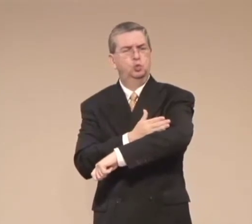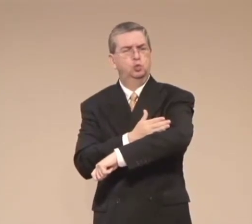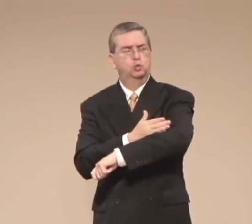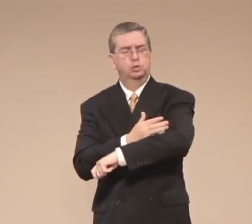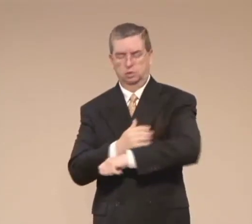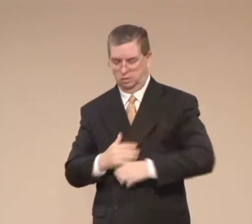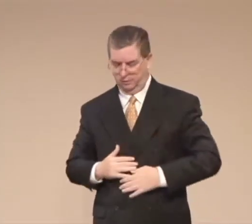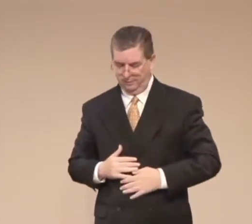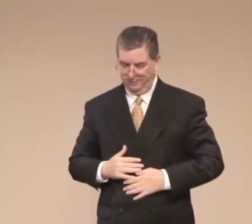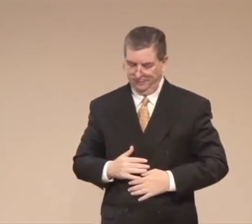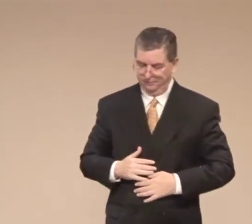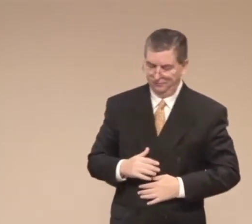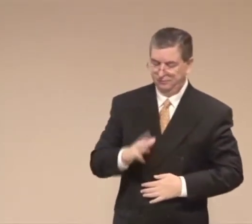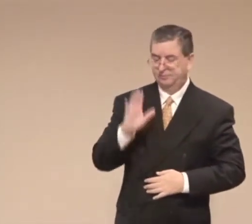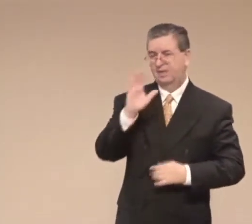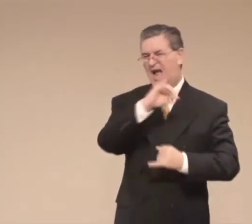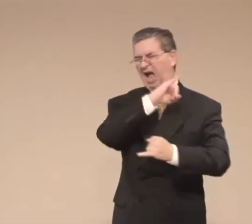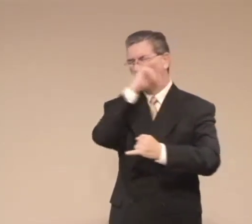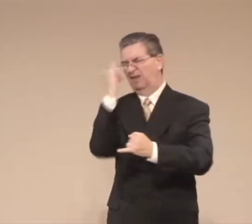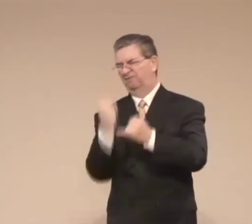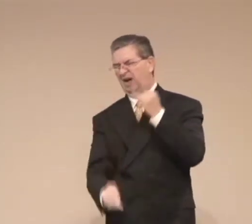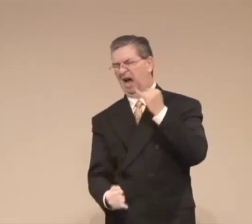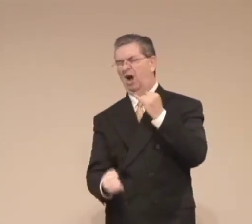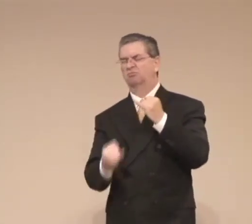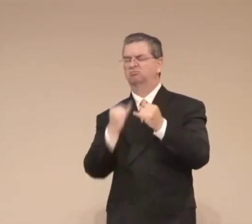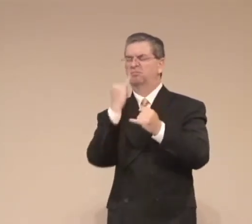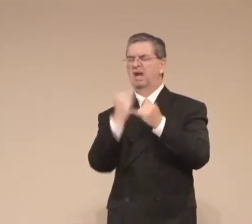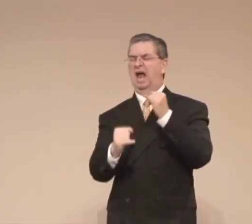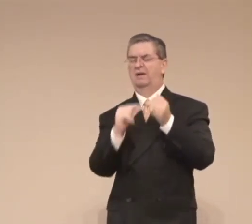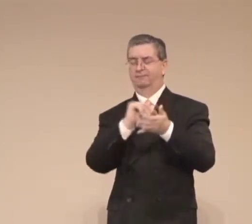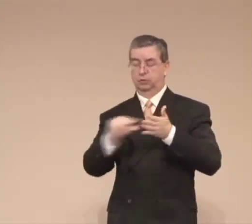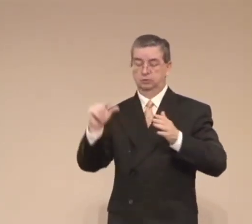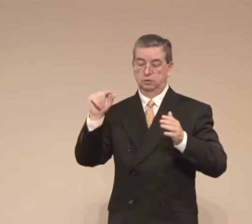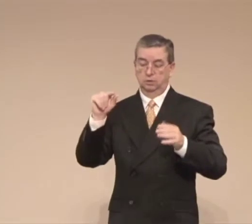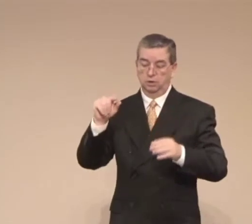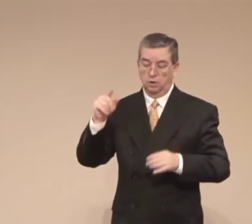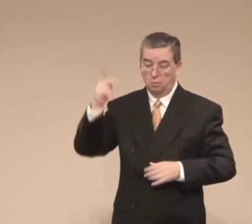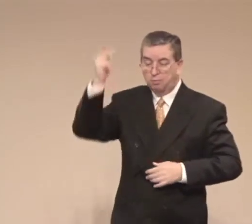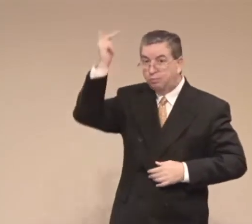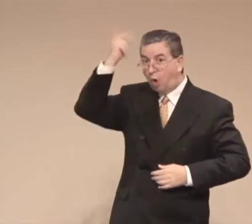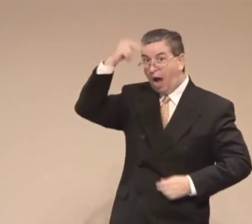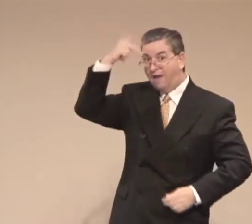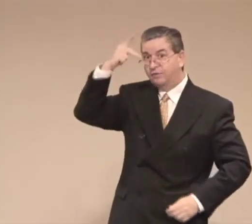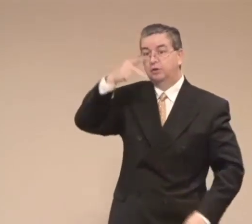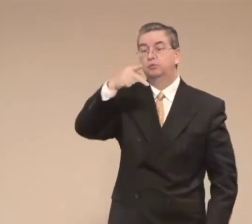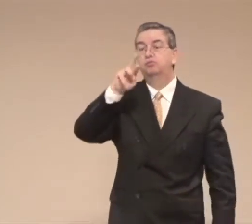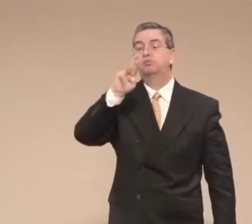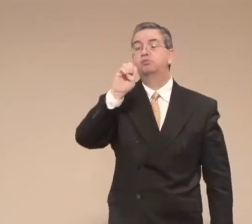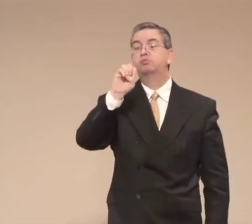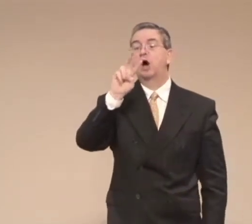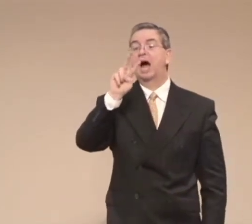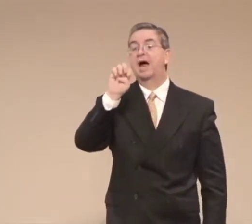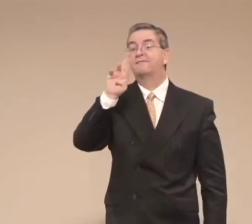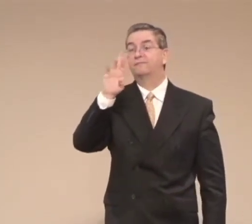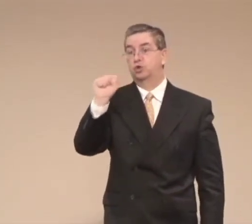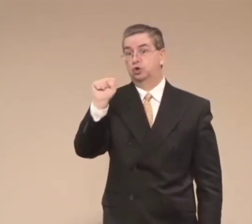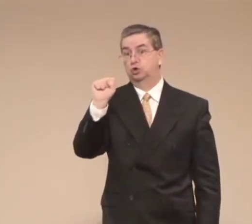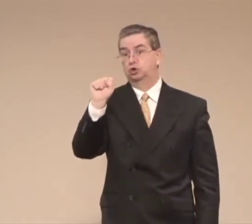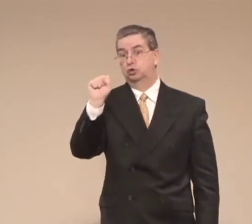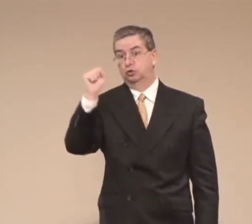And we stumble and fall and get back up again. But he has taught us to look to